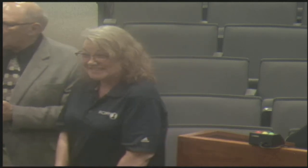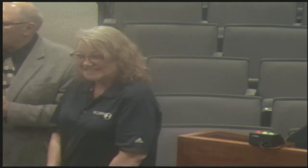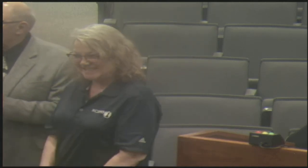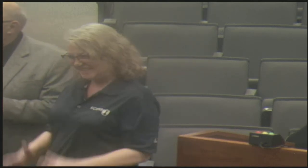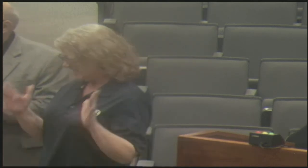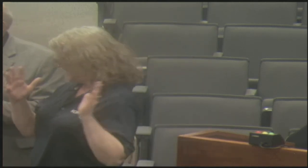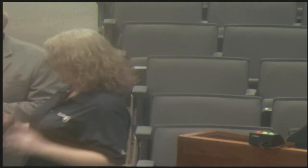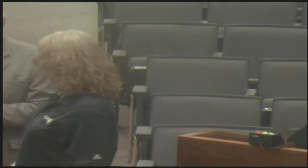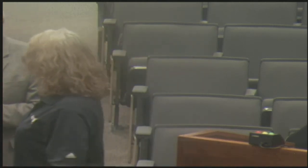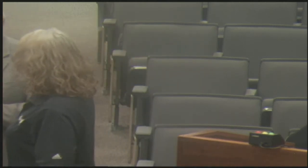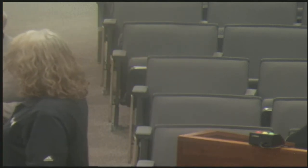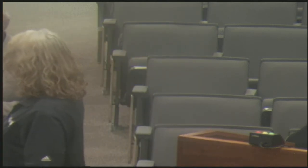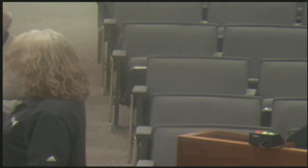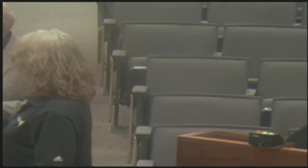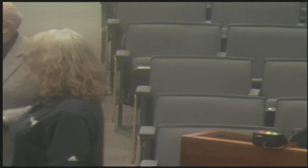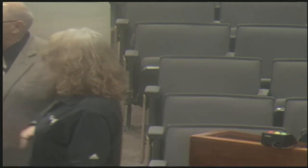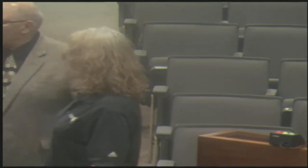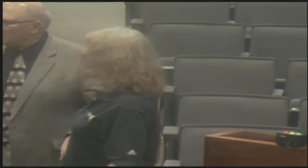Thank you so much for your time.